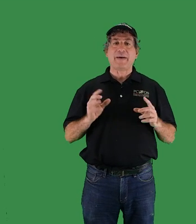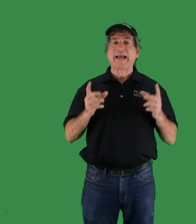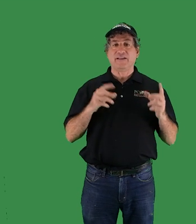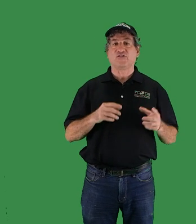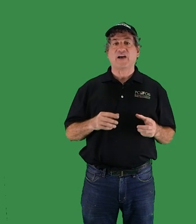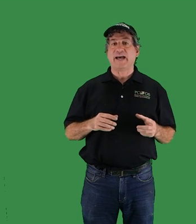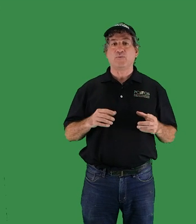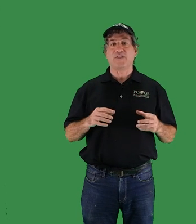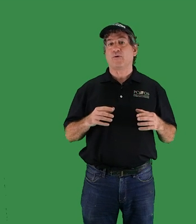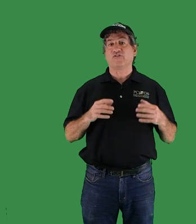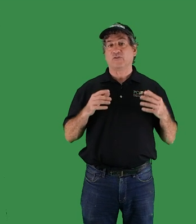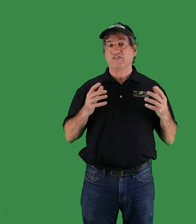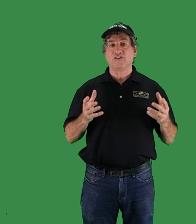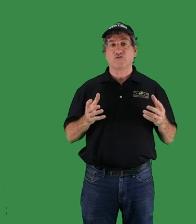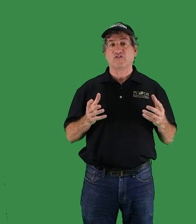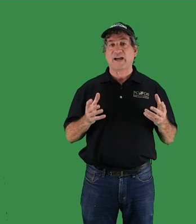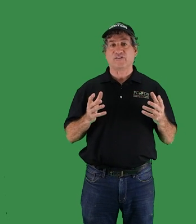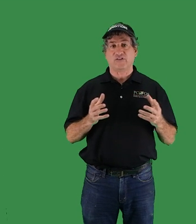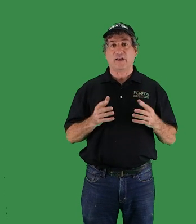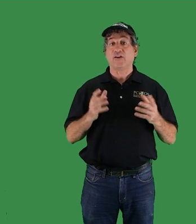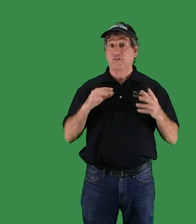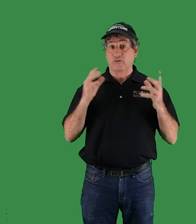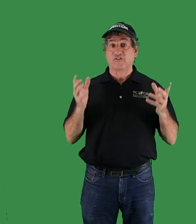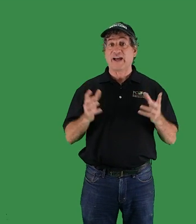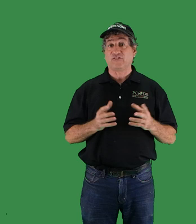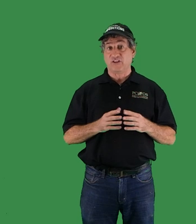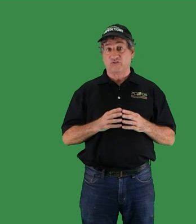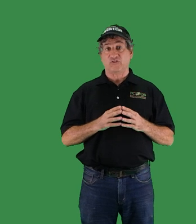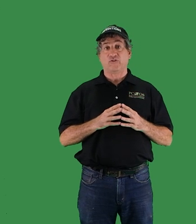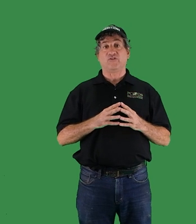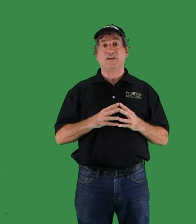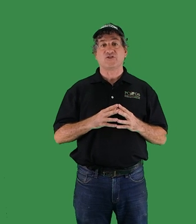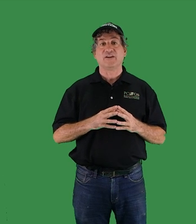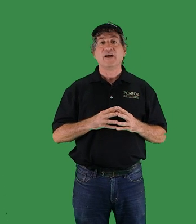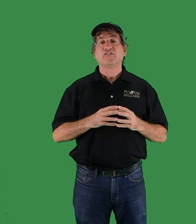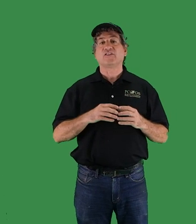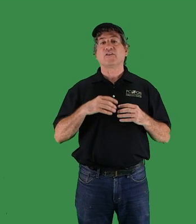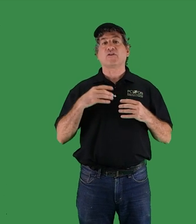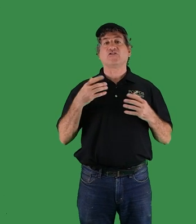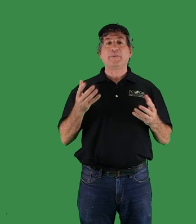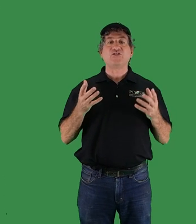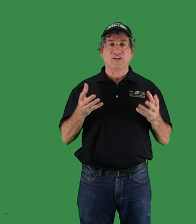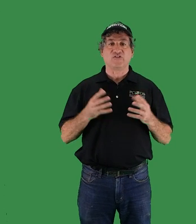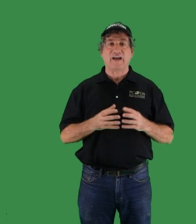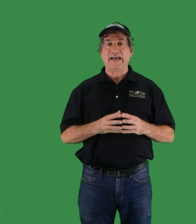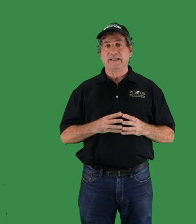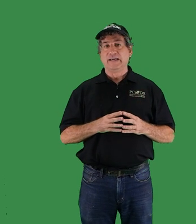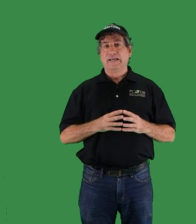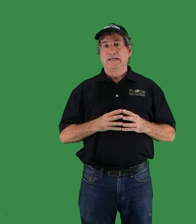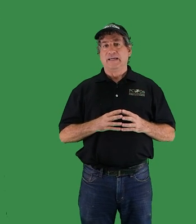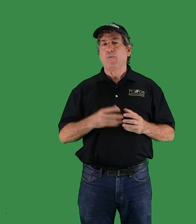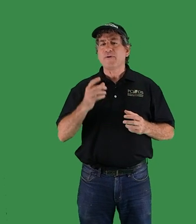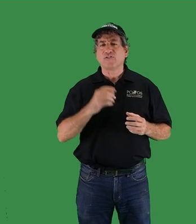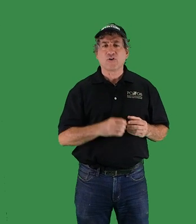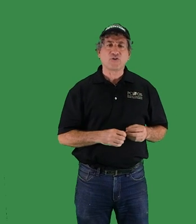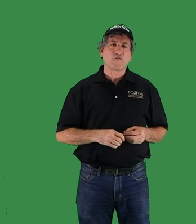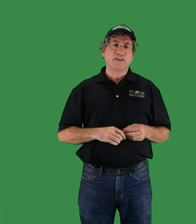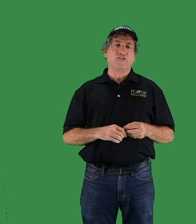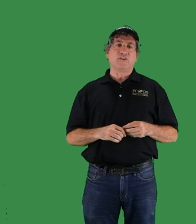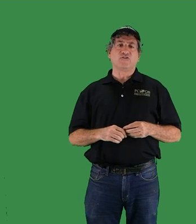back inside with the Arizona Science Teachers Association to deliver a speech inside. And what we've learned over these years